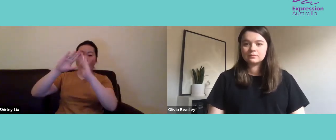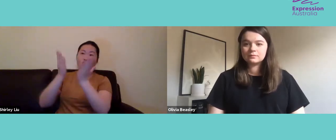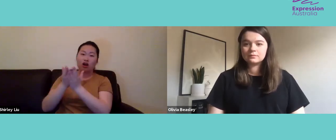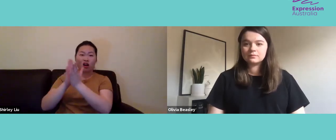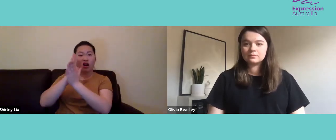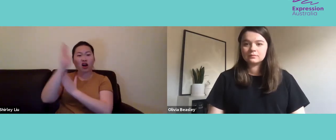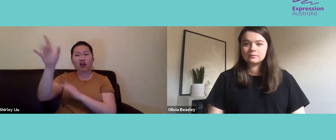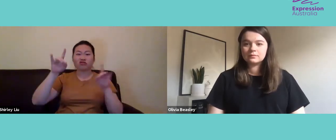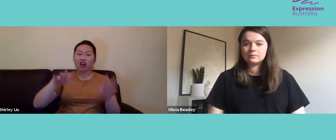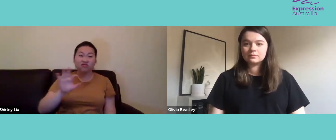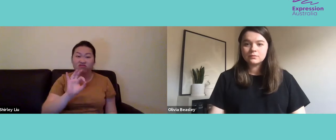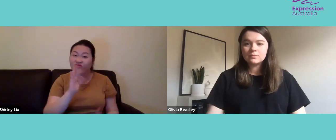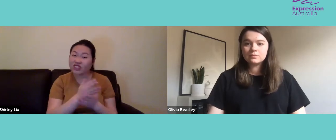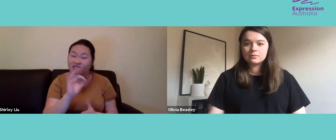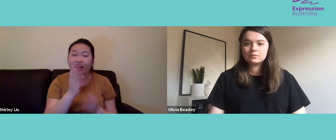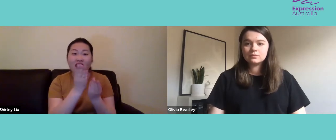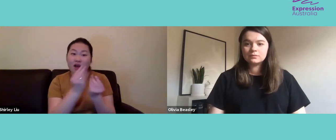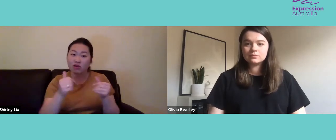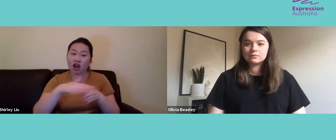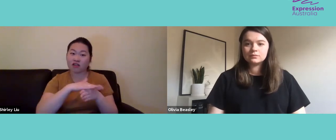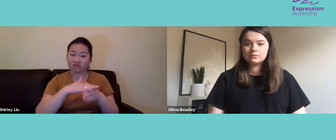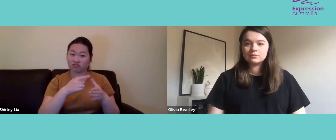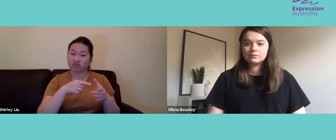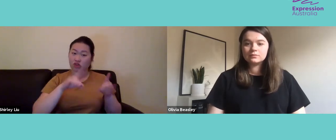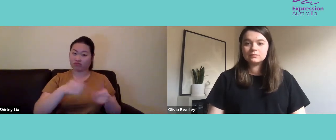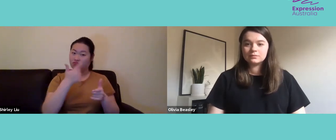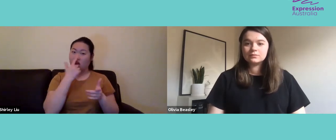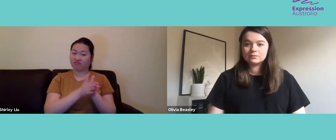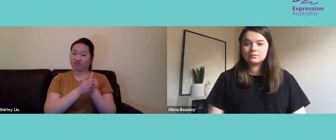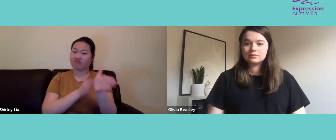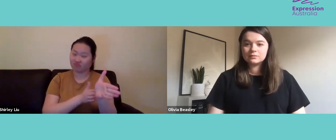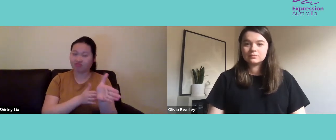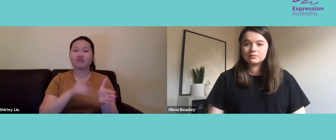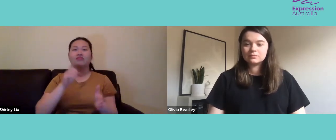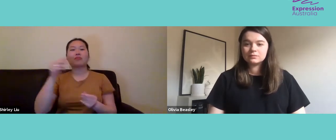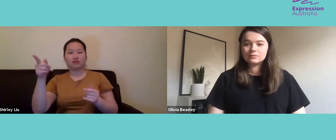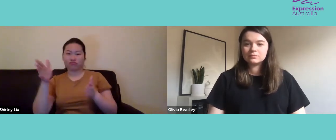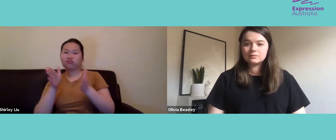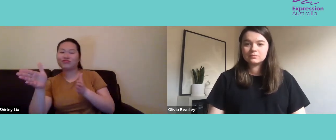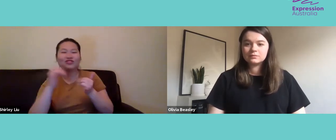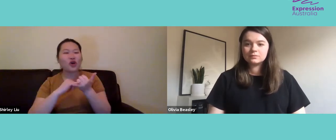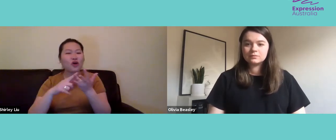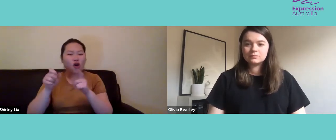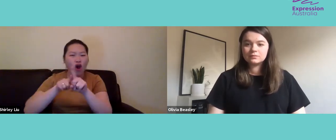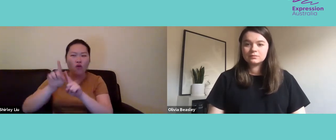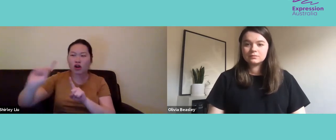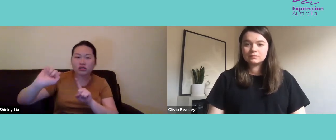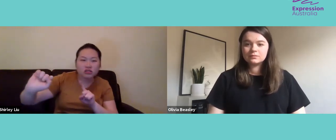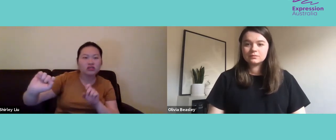parts of the world with different languages. And you would acknowledge, as an Australian, that we are actually quite